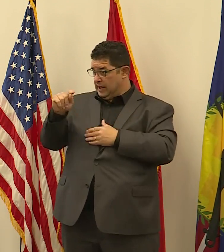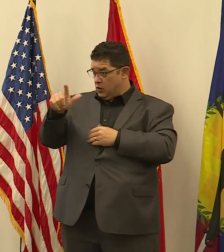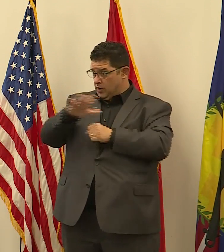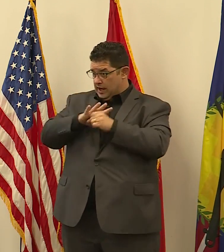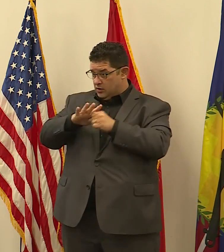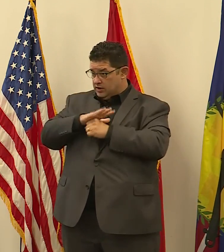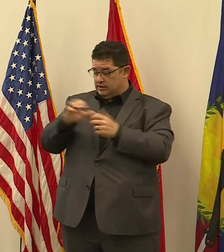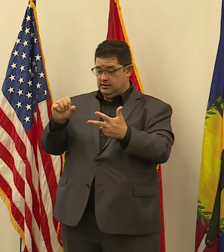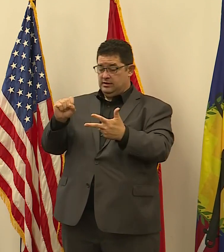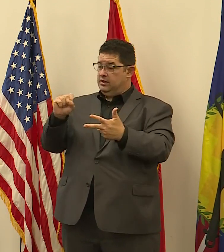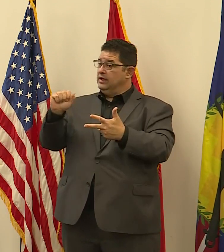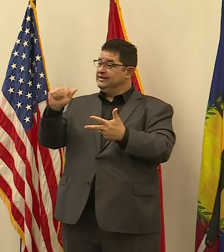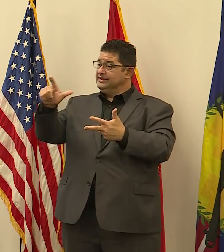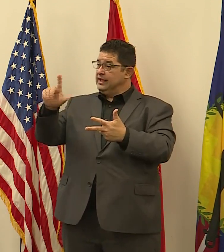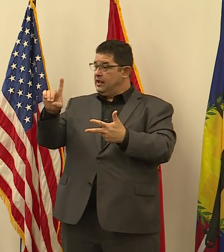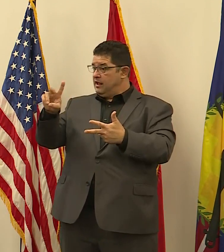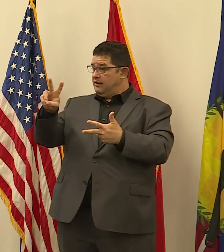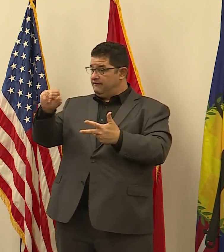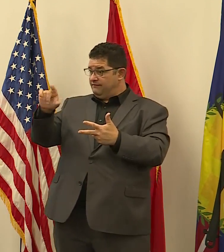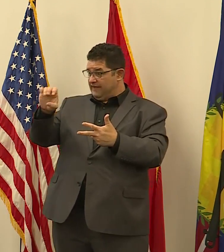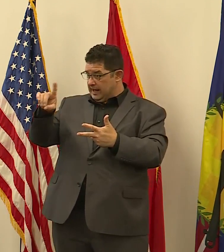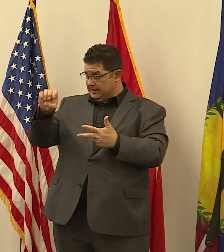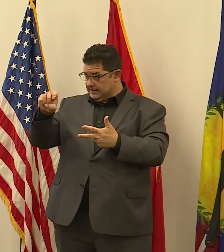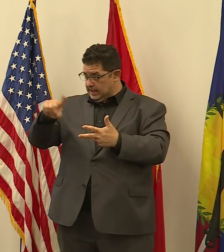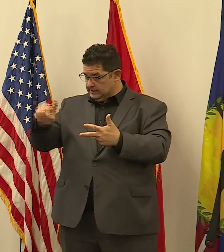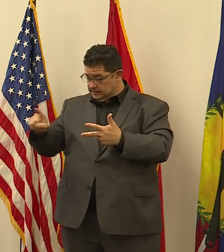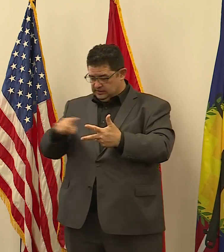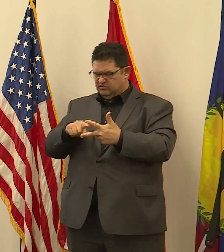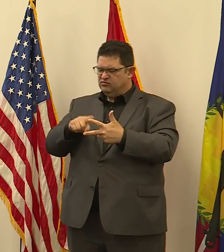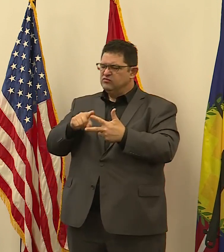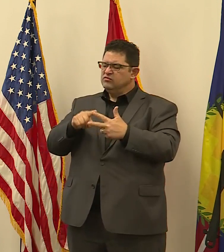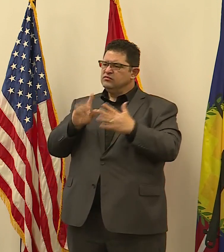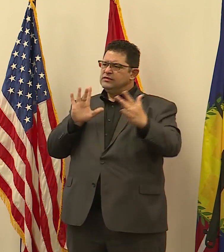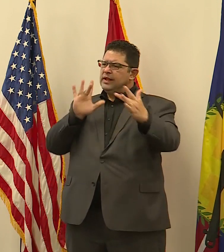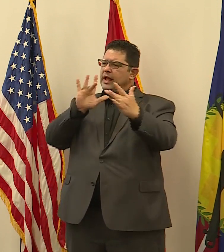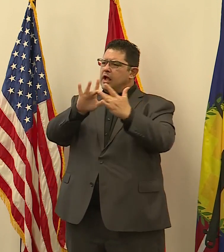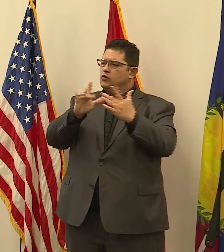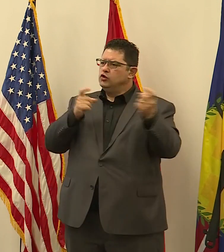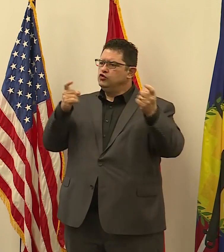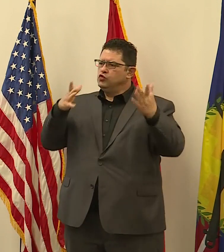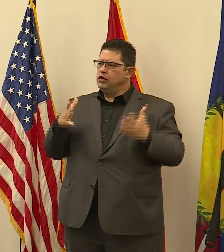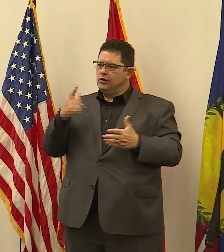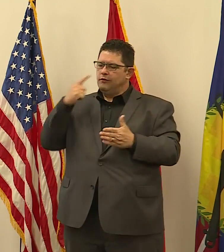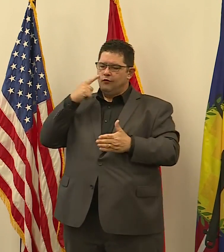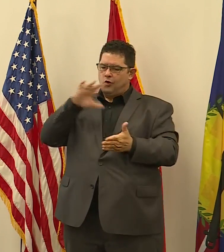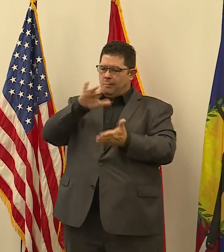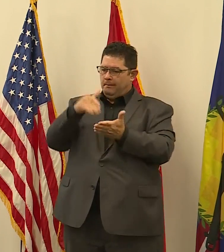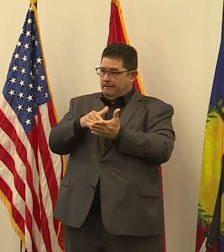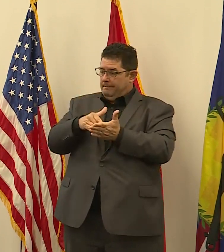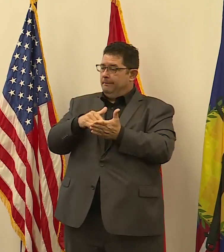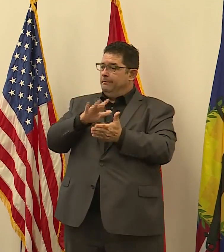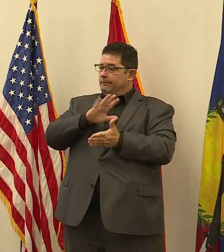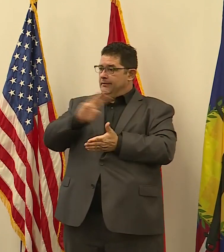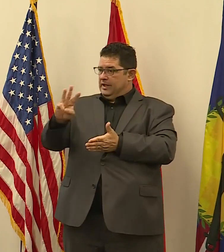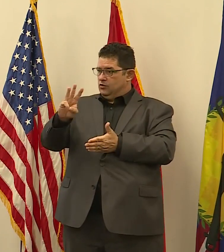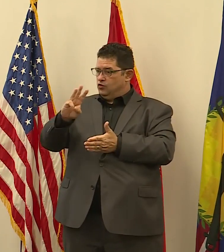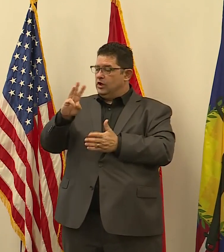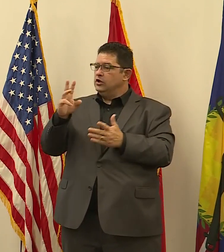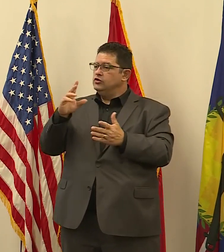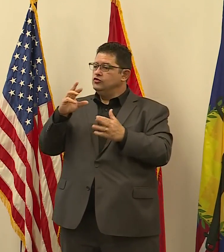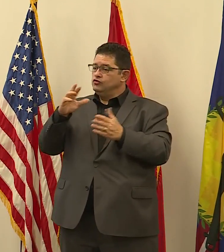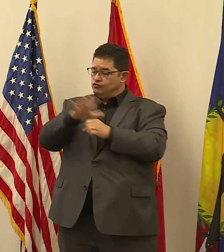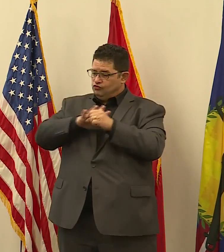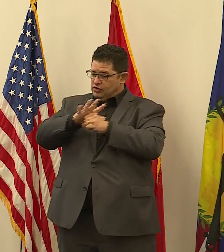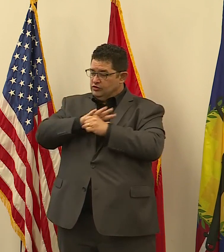Sal Valadez serves as a diversity and outreach coordinator for the Midwest region of the Laborers International